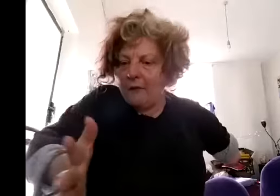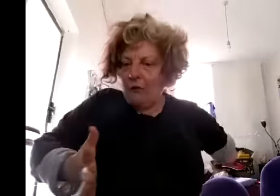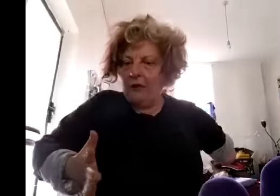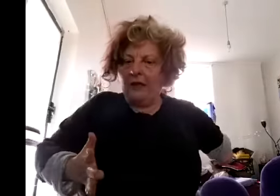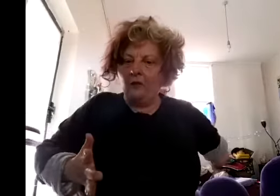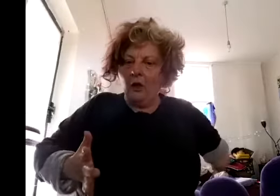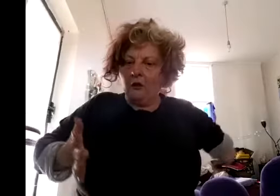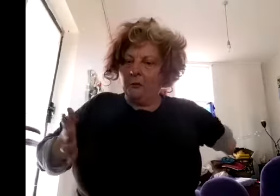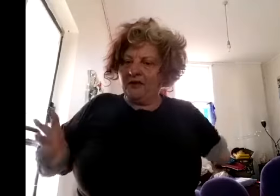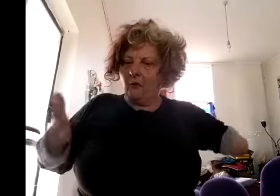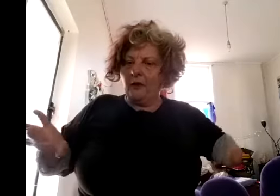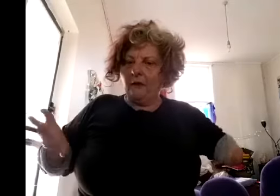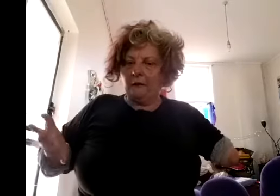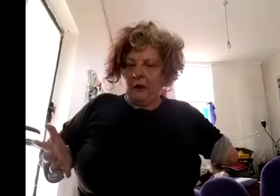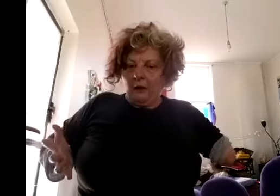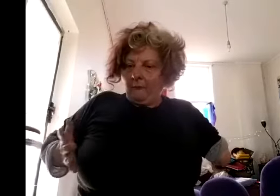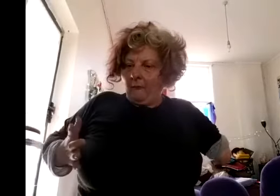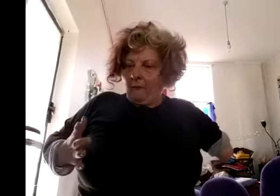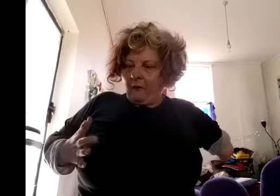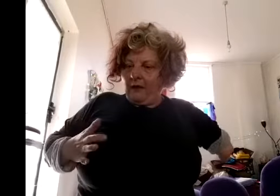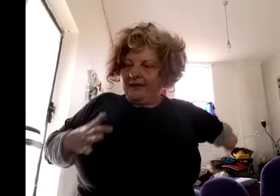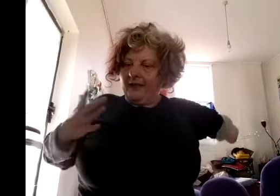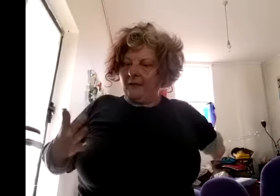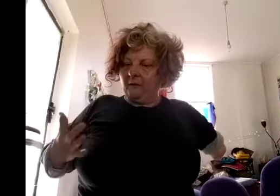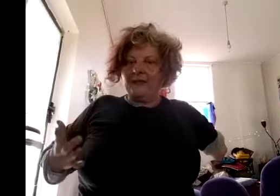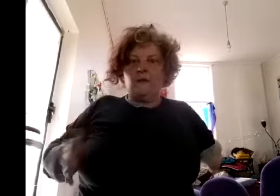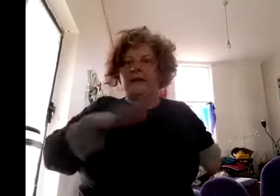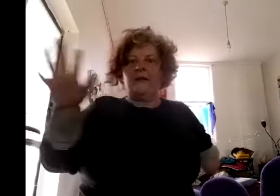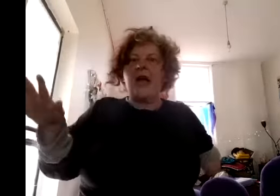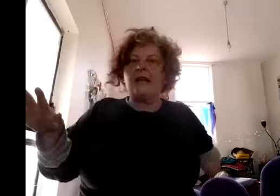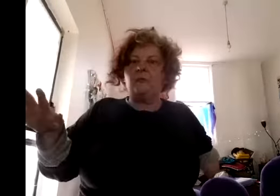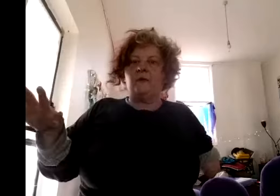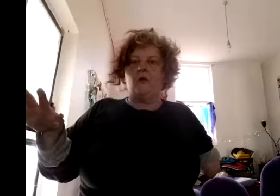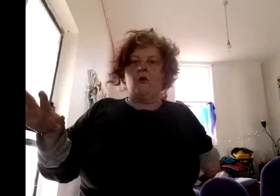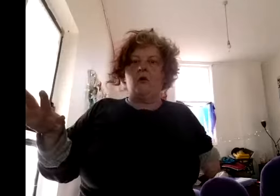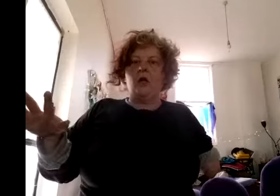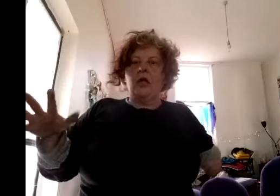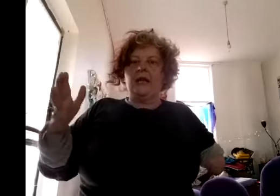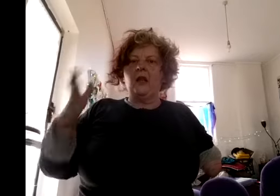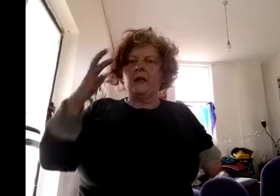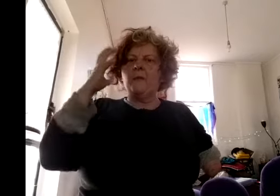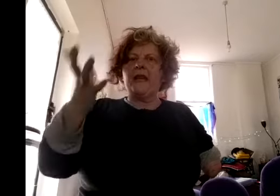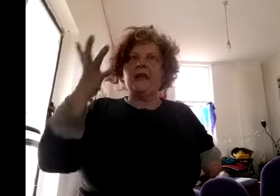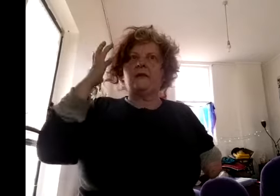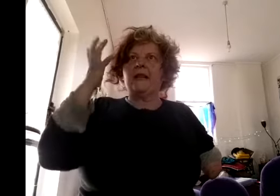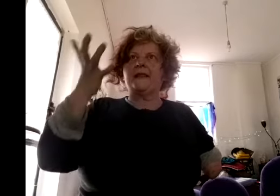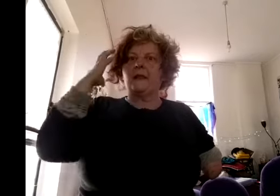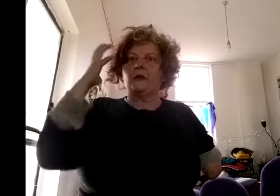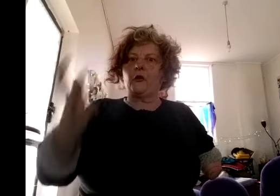route in to a sort of a sense of myself i'd never had before and and for me that's sort of driving